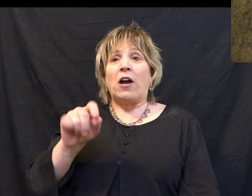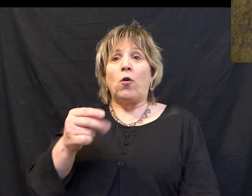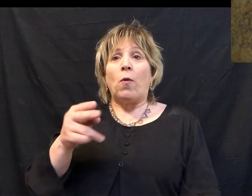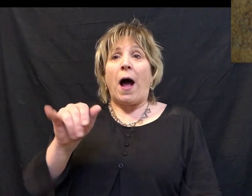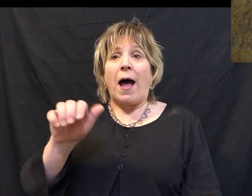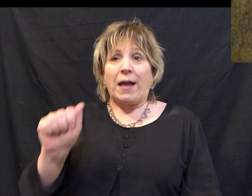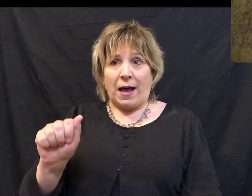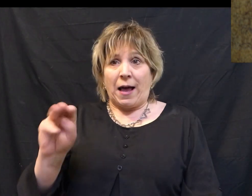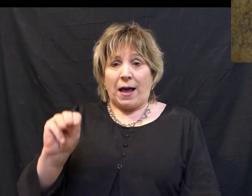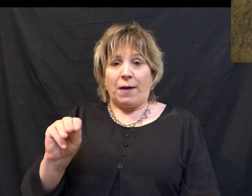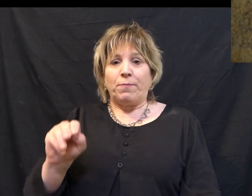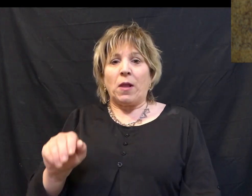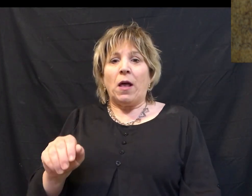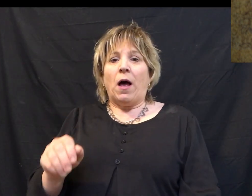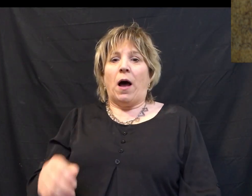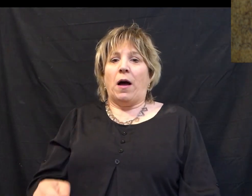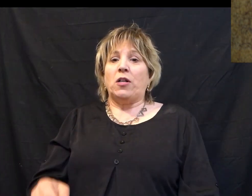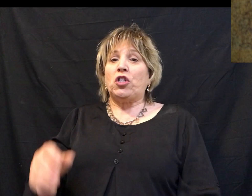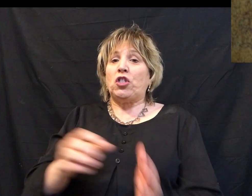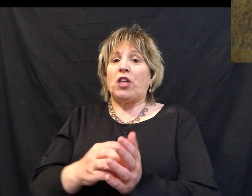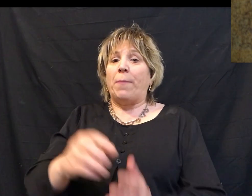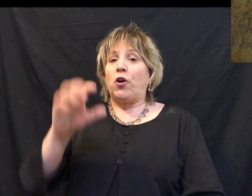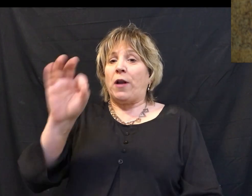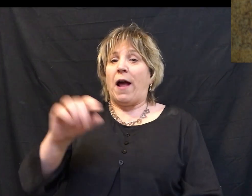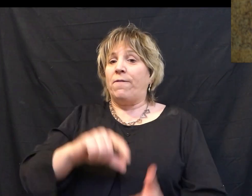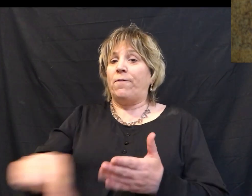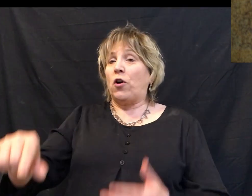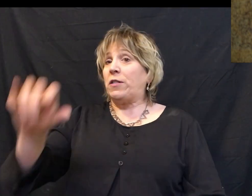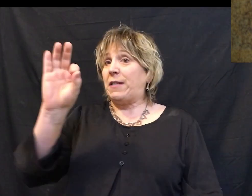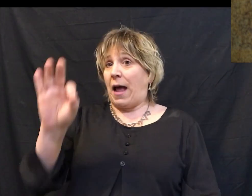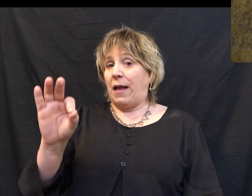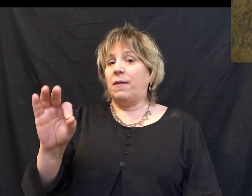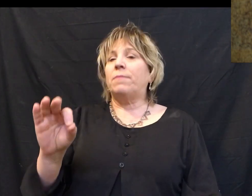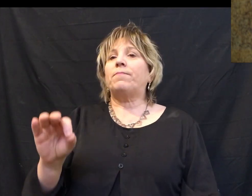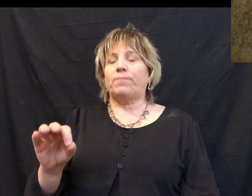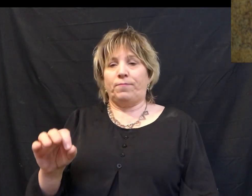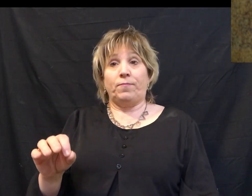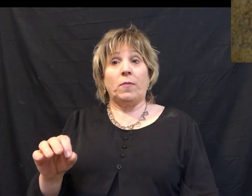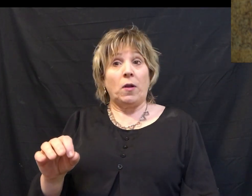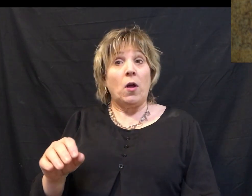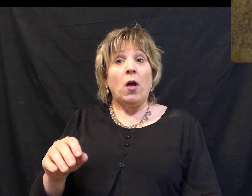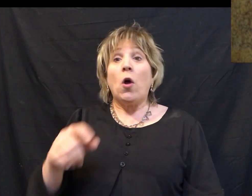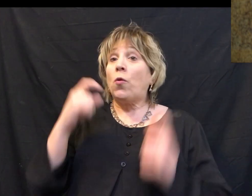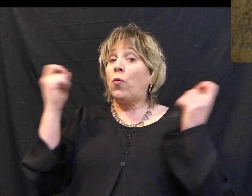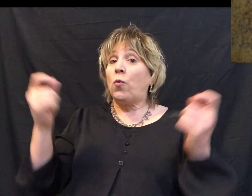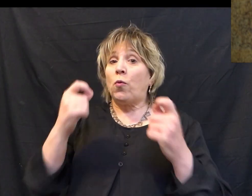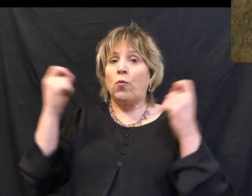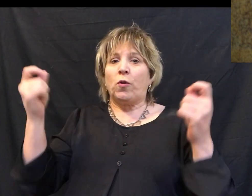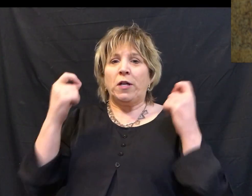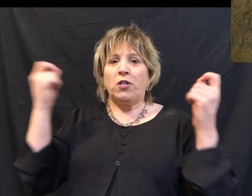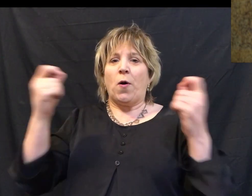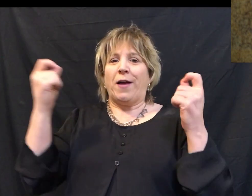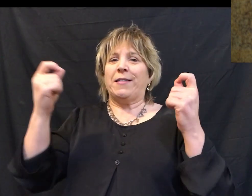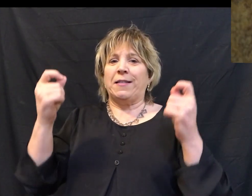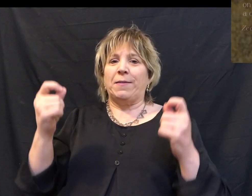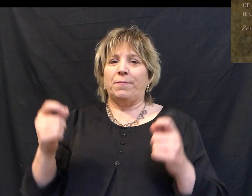that we call Palm Sunday coming. We start in Zechariah chapter 9 and verse 9, where it reads, Rejoice